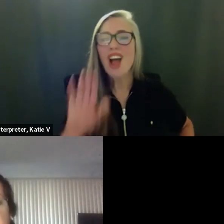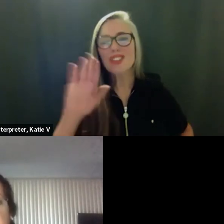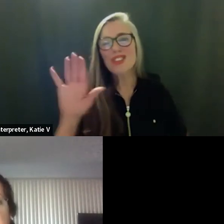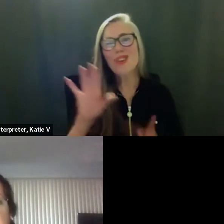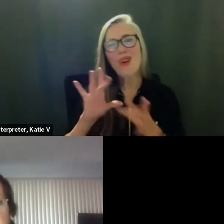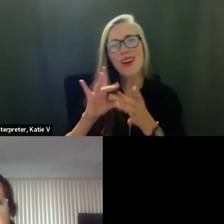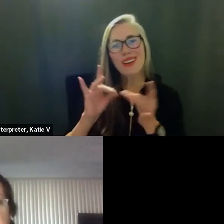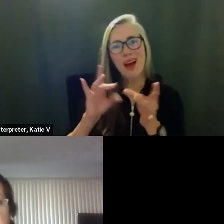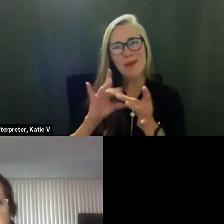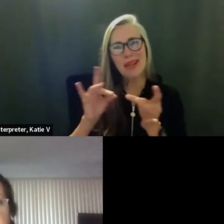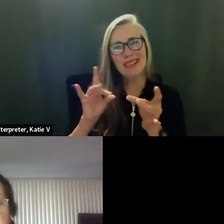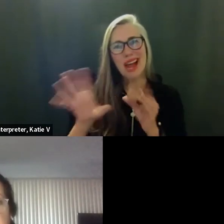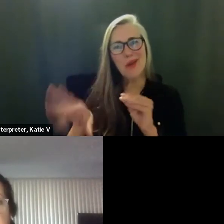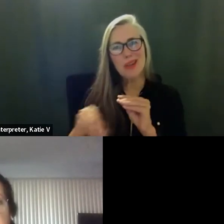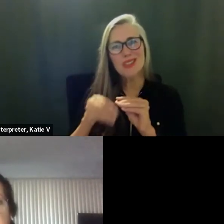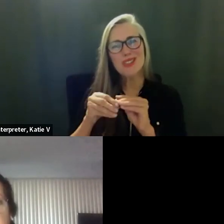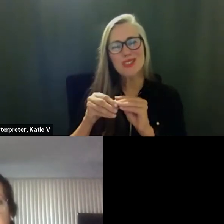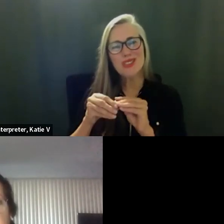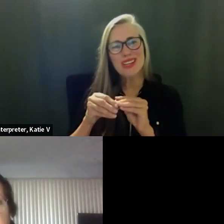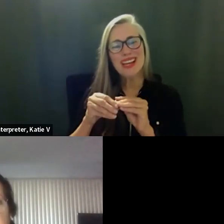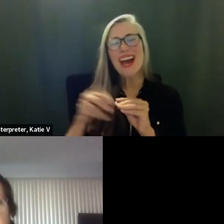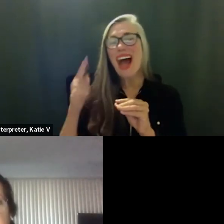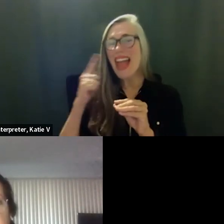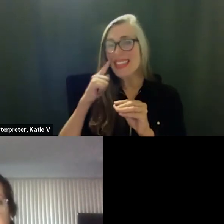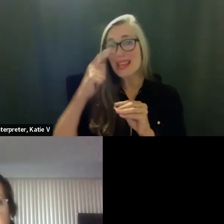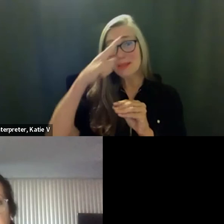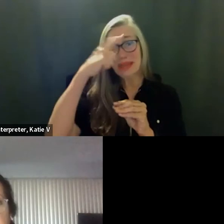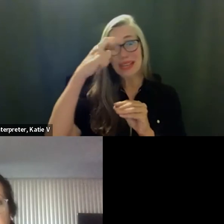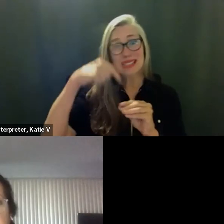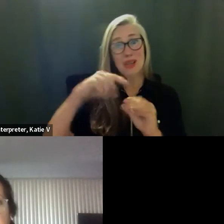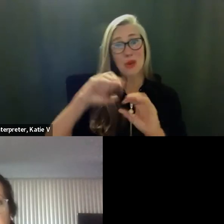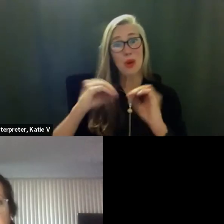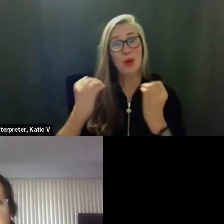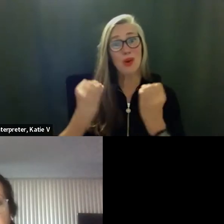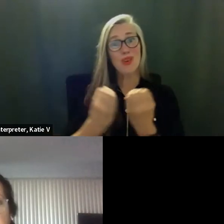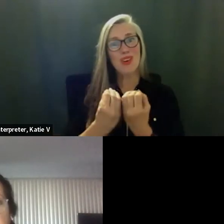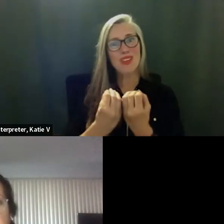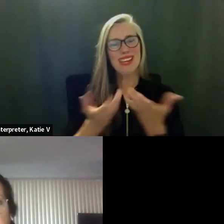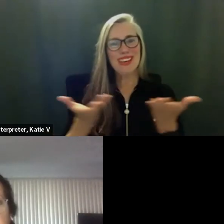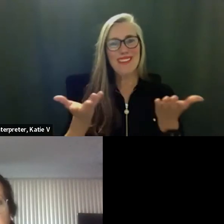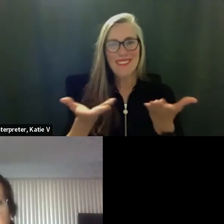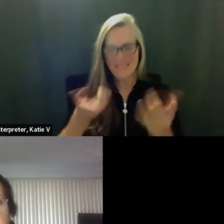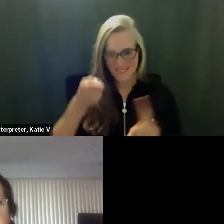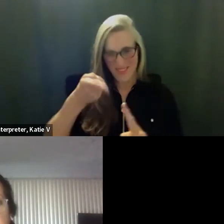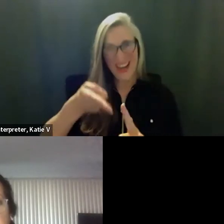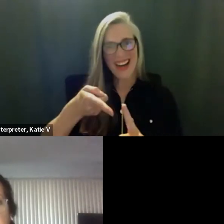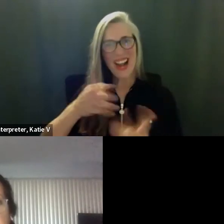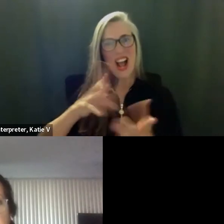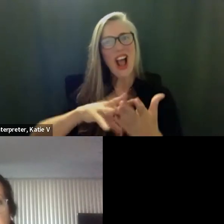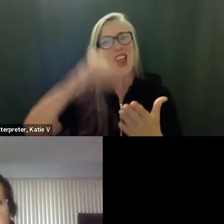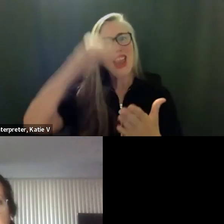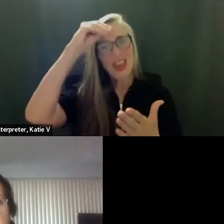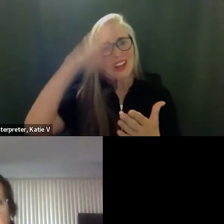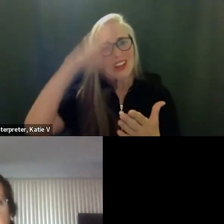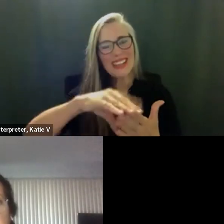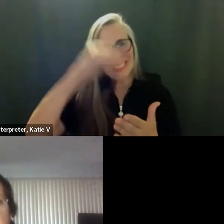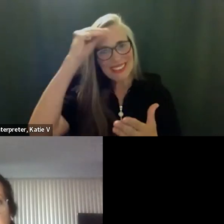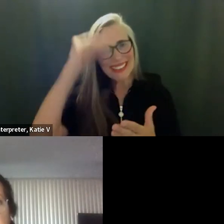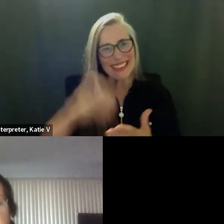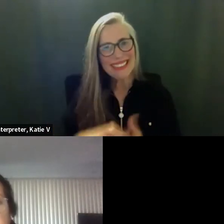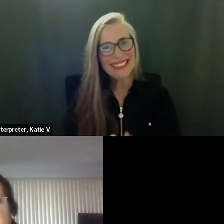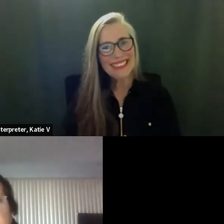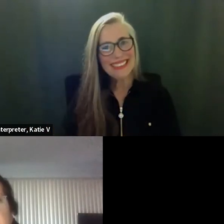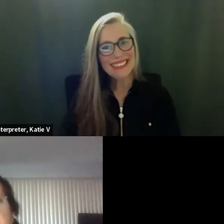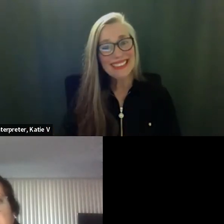i do agree it's a learning organization that we are i think it's important that we set the example of we are learning we also need